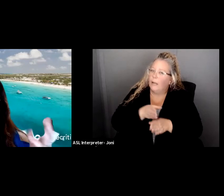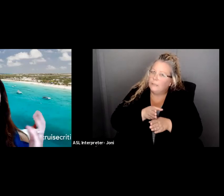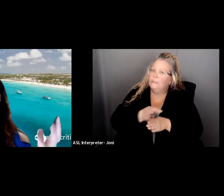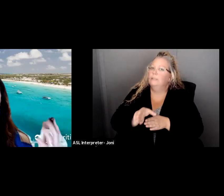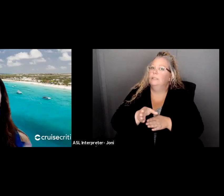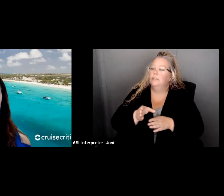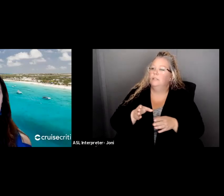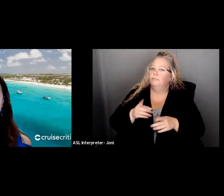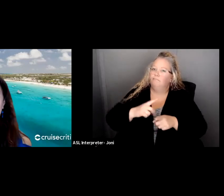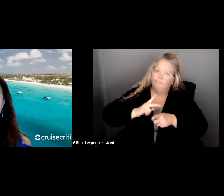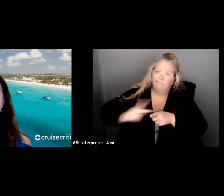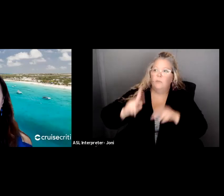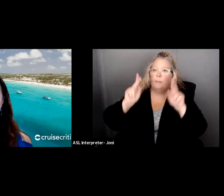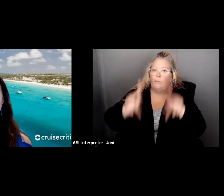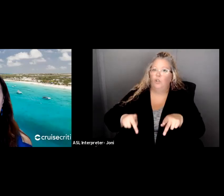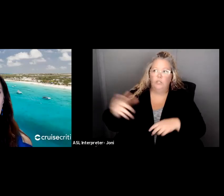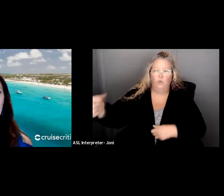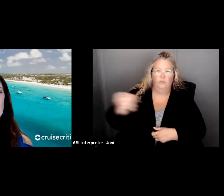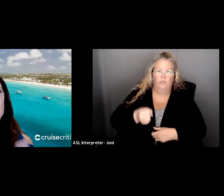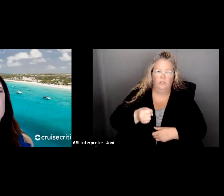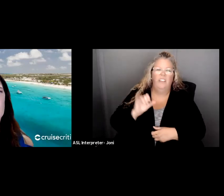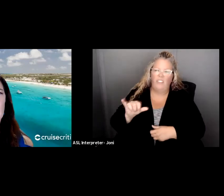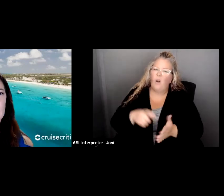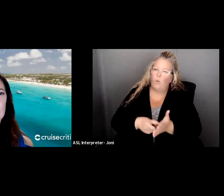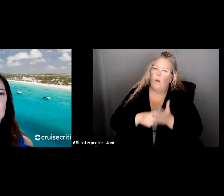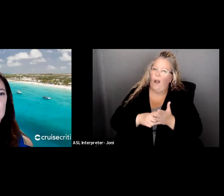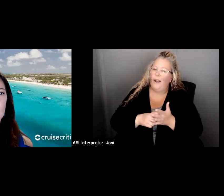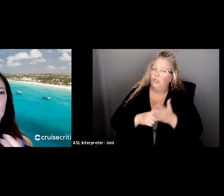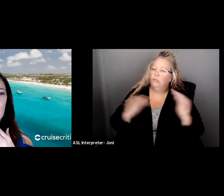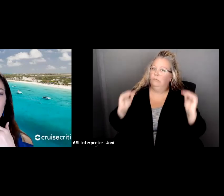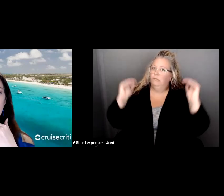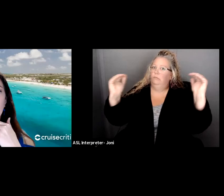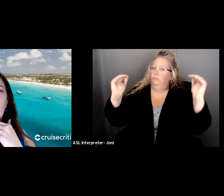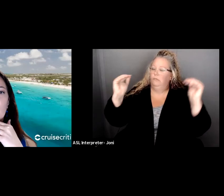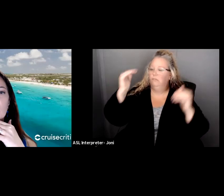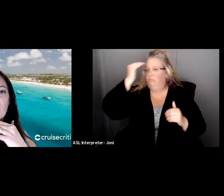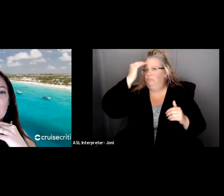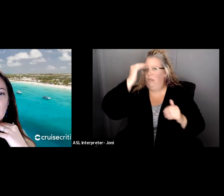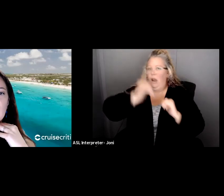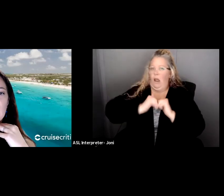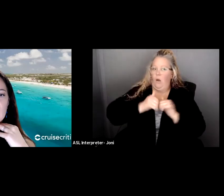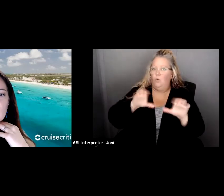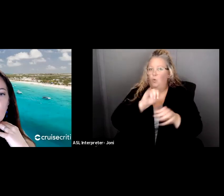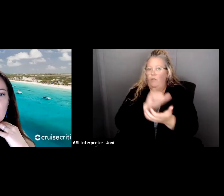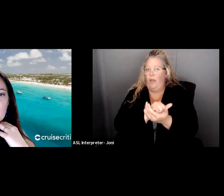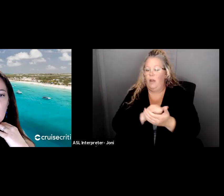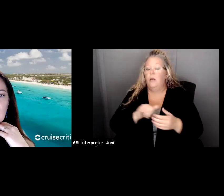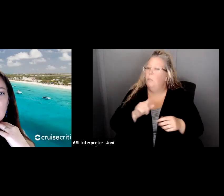higher level of, um, learning than some of these processes do, but, um, but it's very